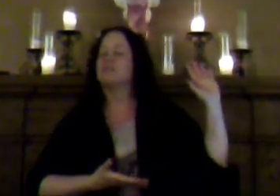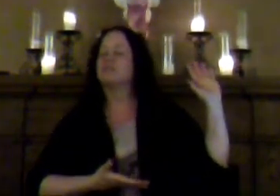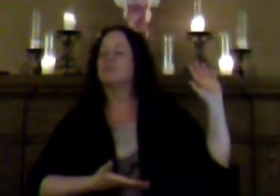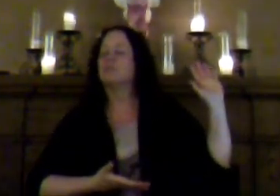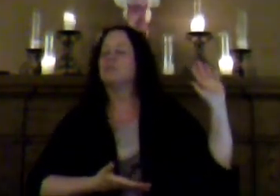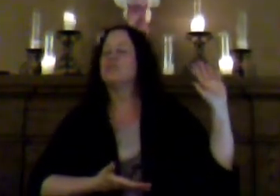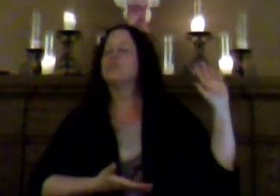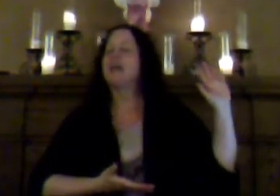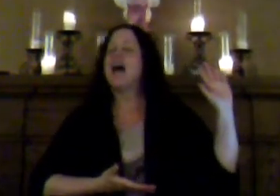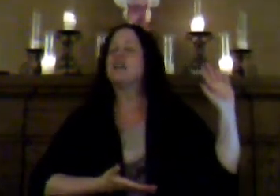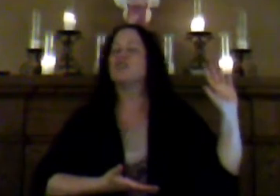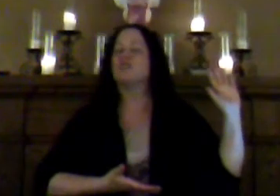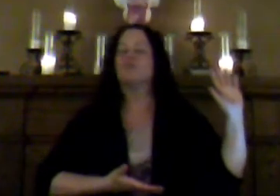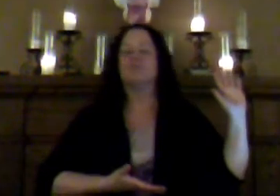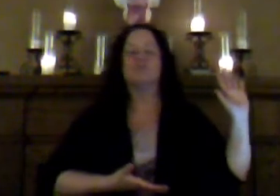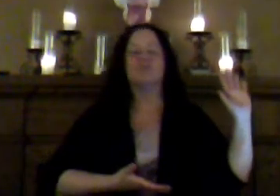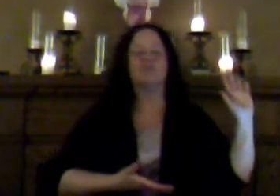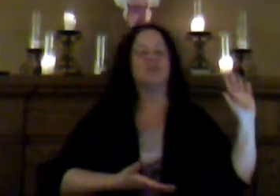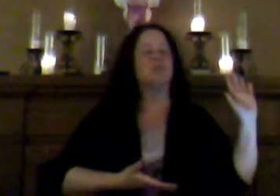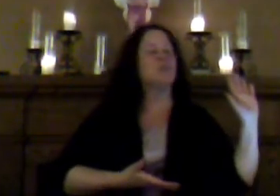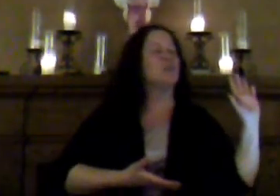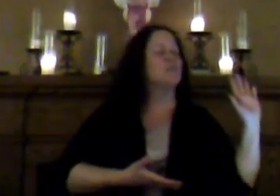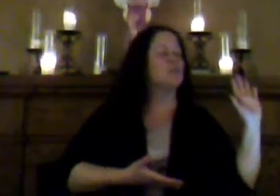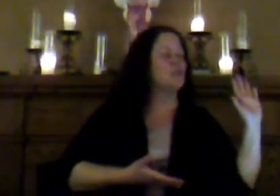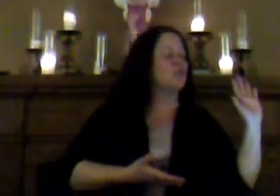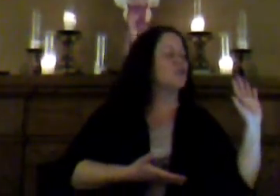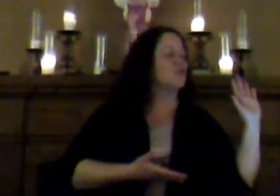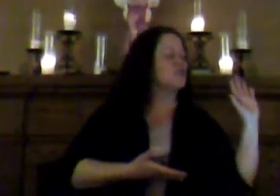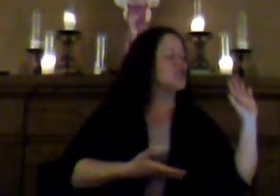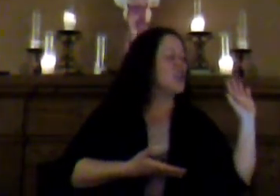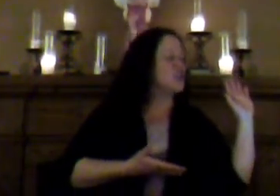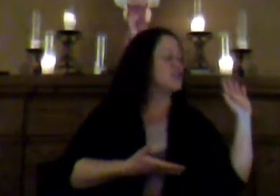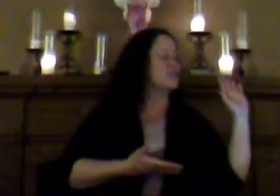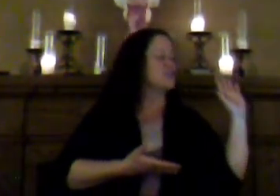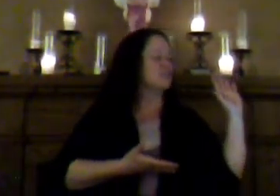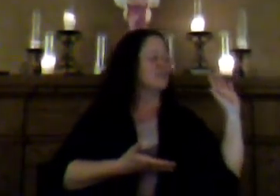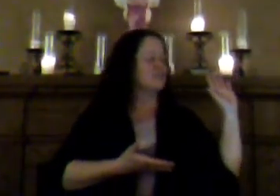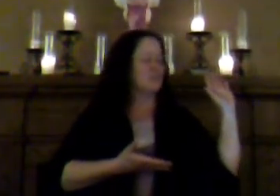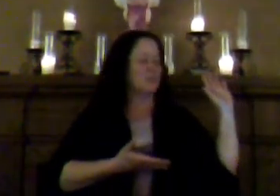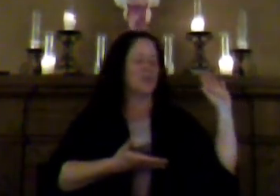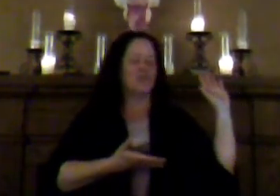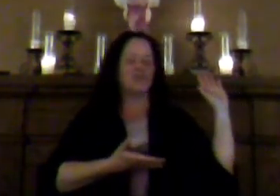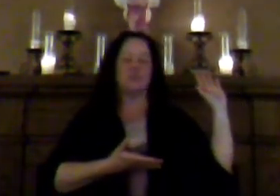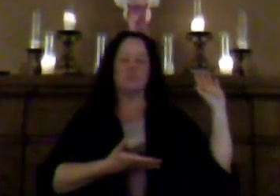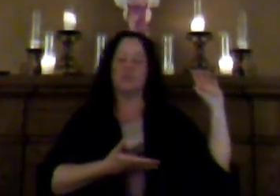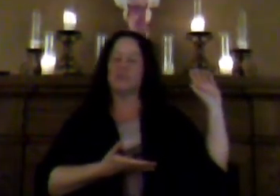We just ask you to be the observer of the changes coming into this world.